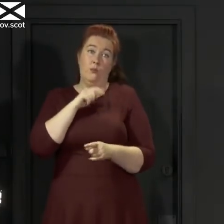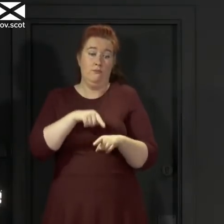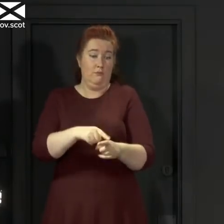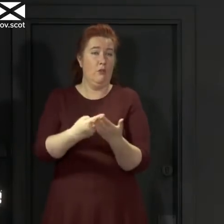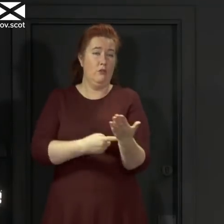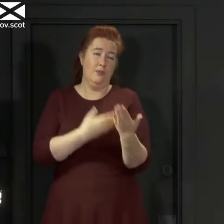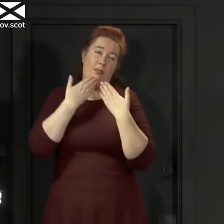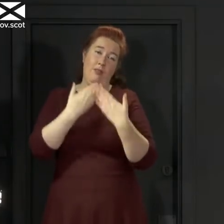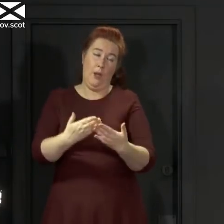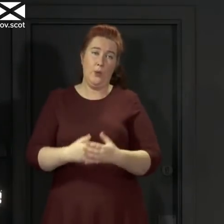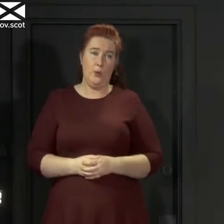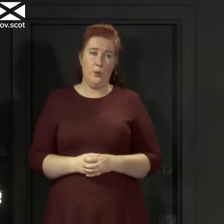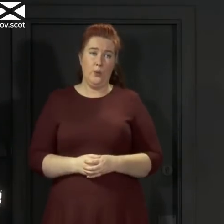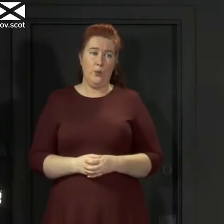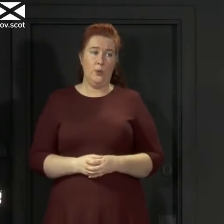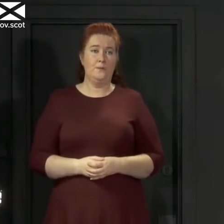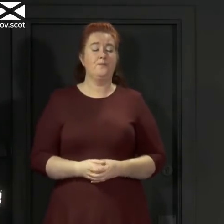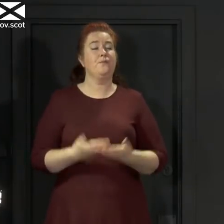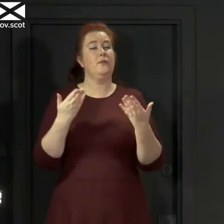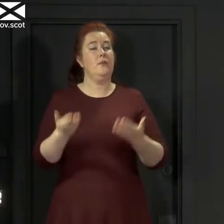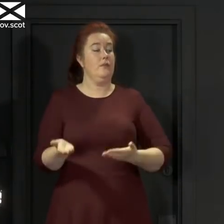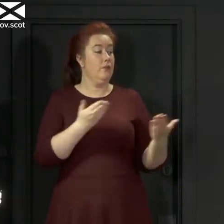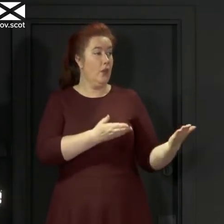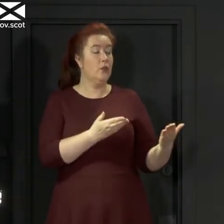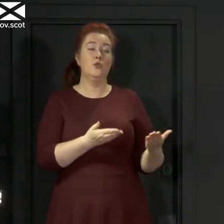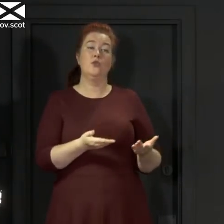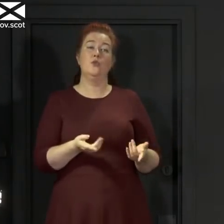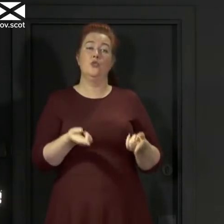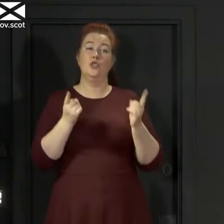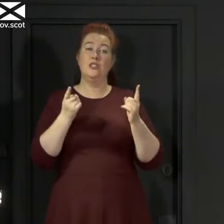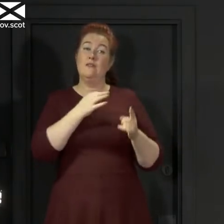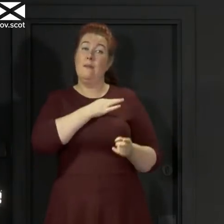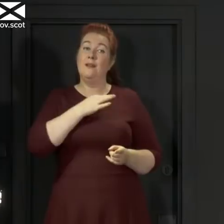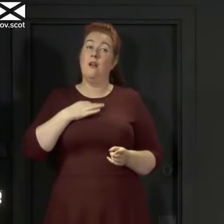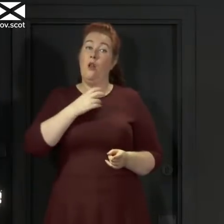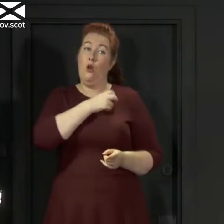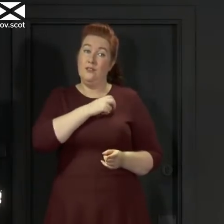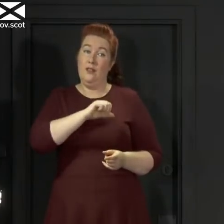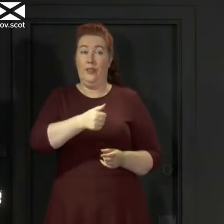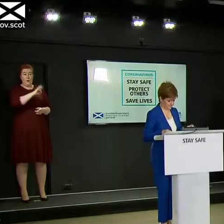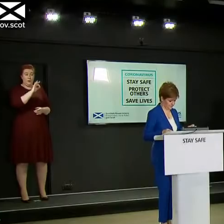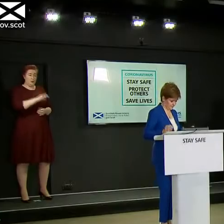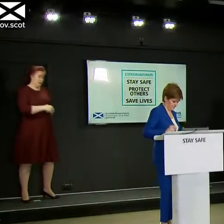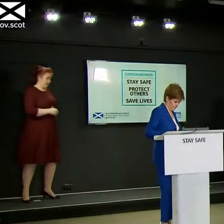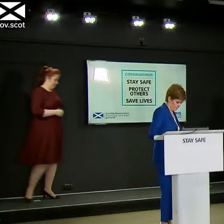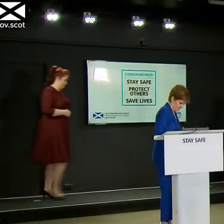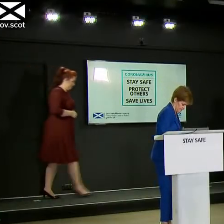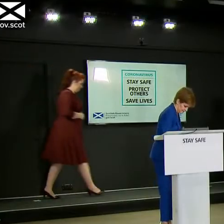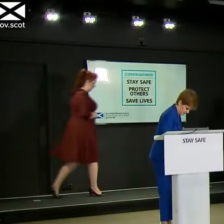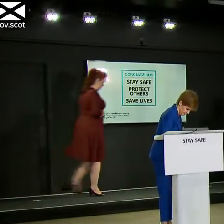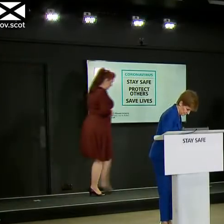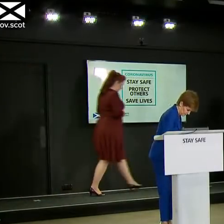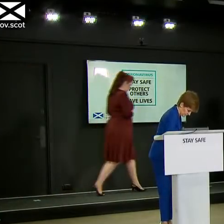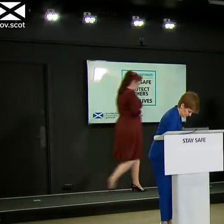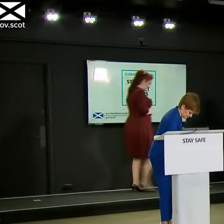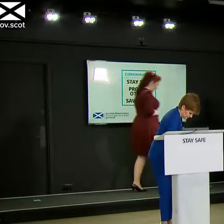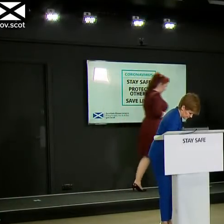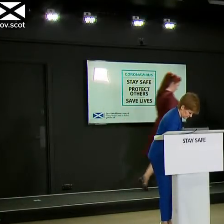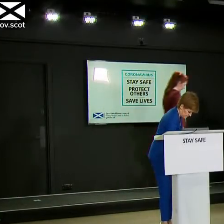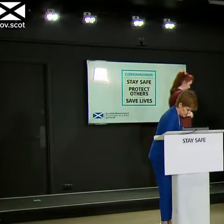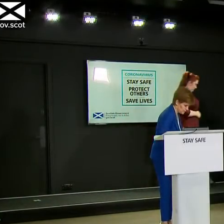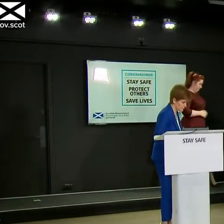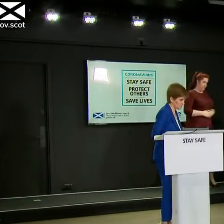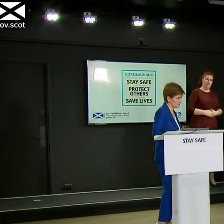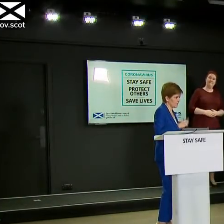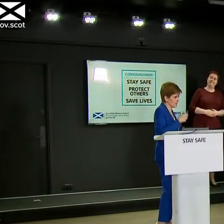playing their part. I'll hand over now briefly to the Chief Medical Officer and then we will, as always, go to questions. Thank you, First Minister. Today I